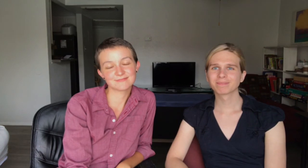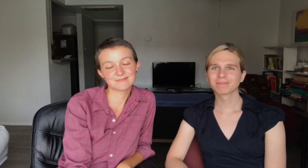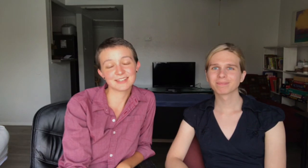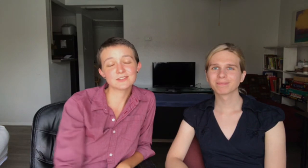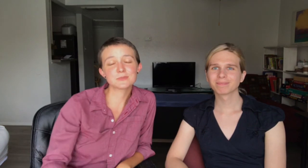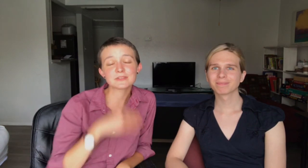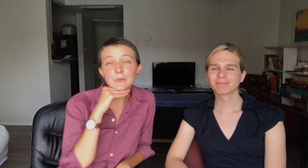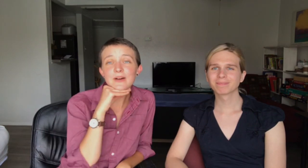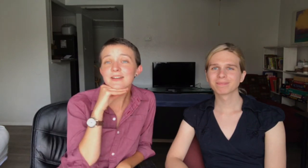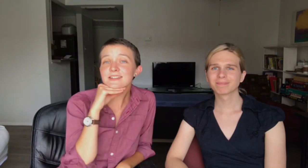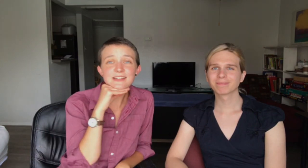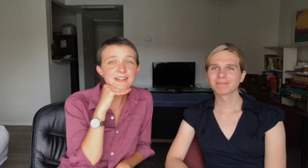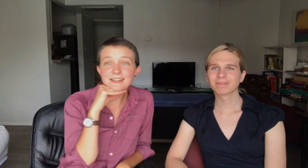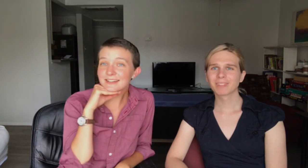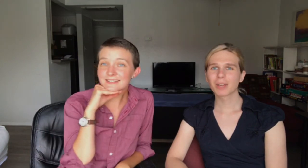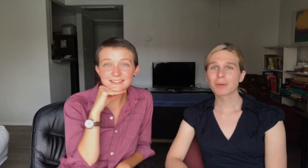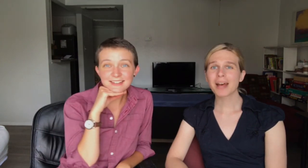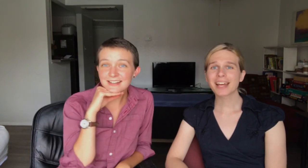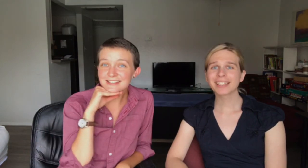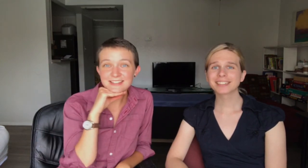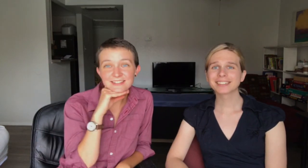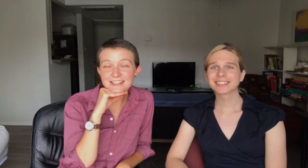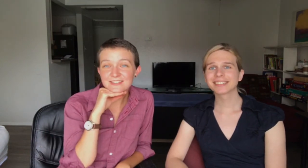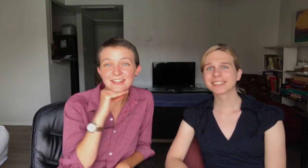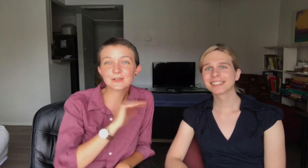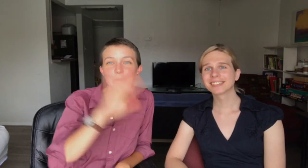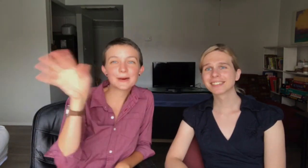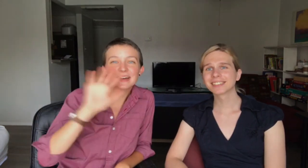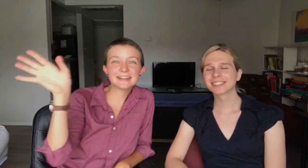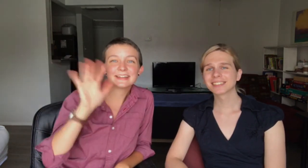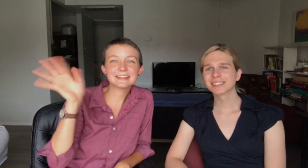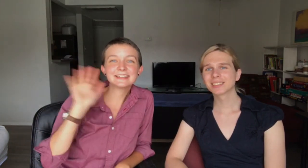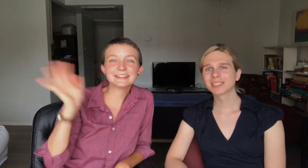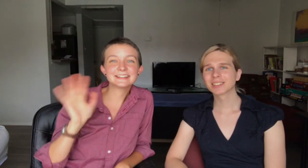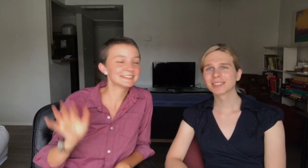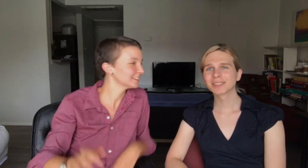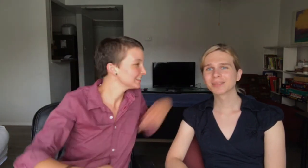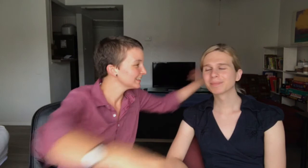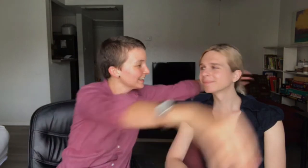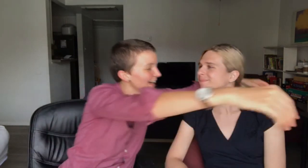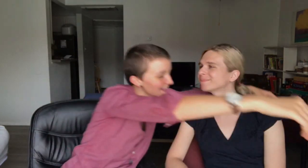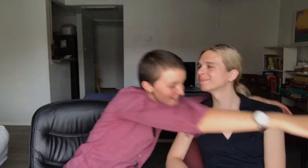Thank you so much for watching. Bye bye. see you in next video. Bye. Bye.